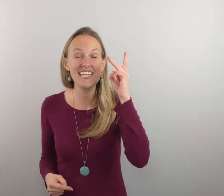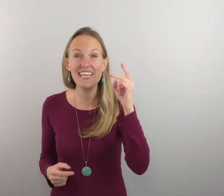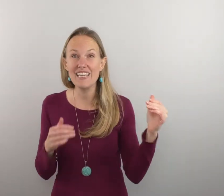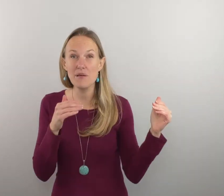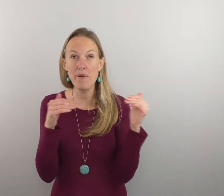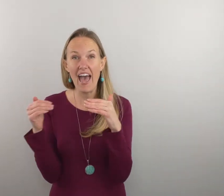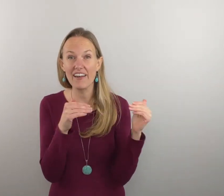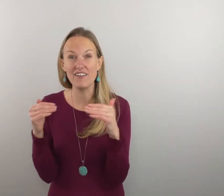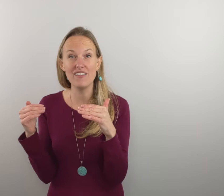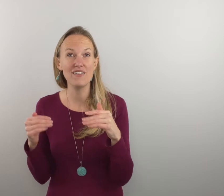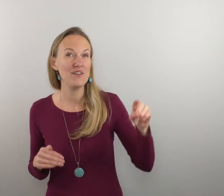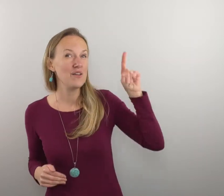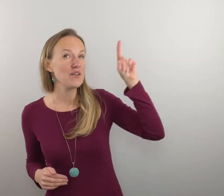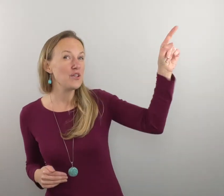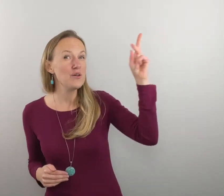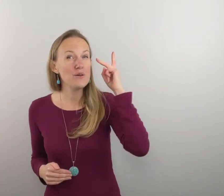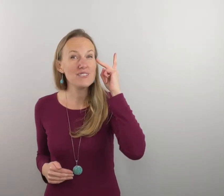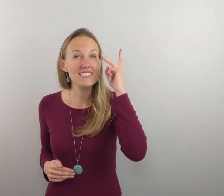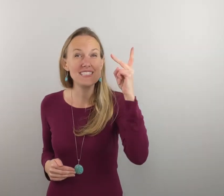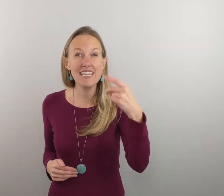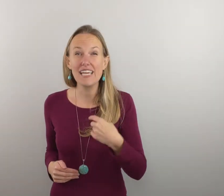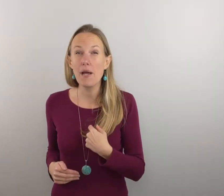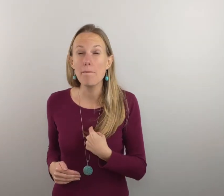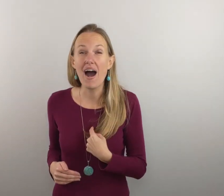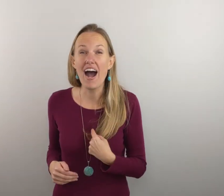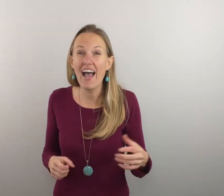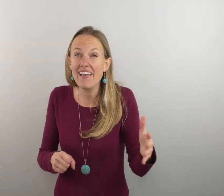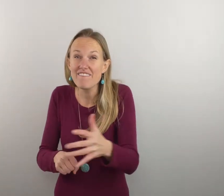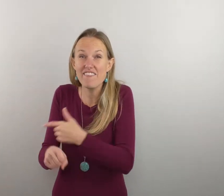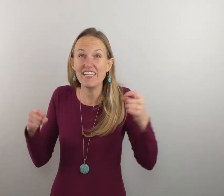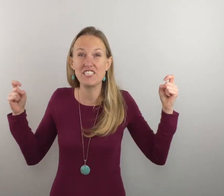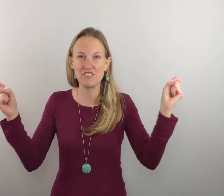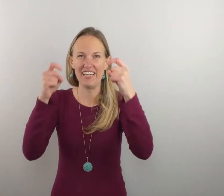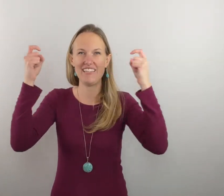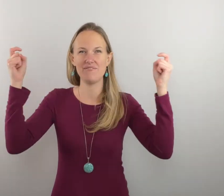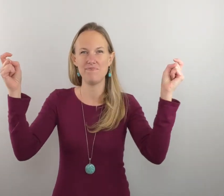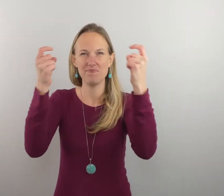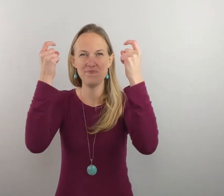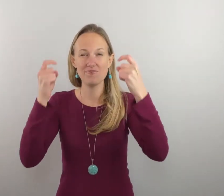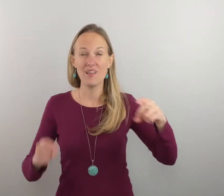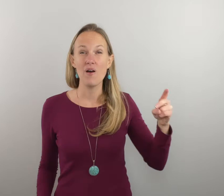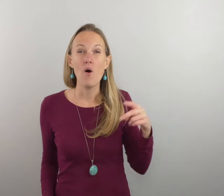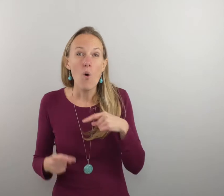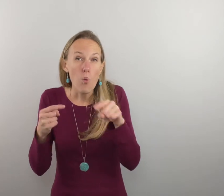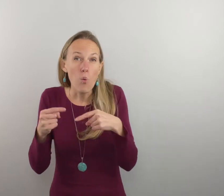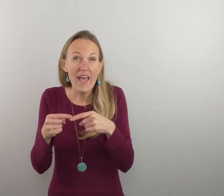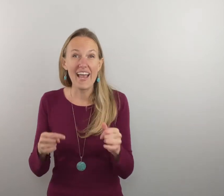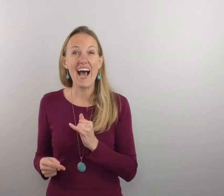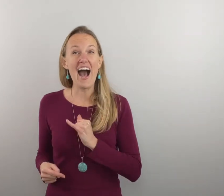the battle you see my victory when i